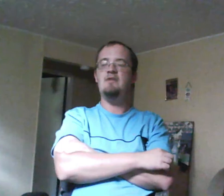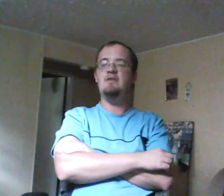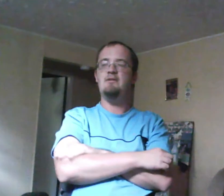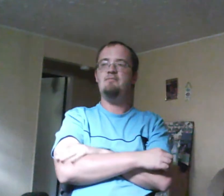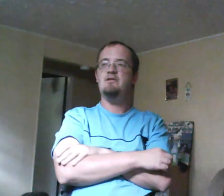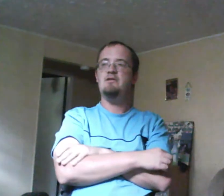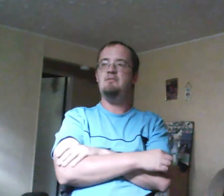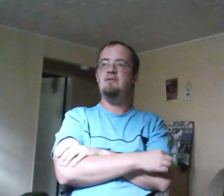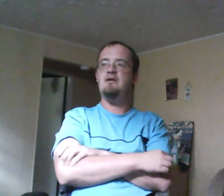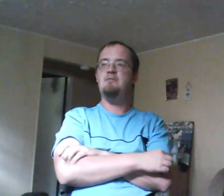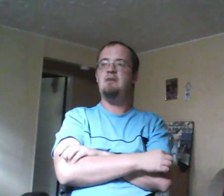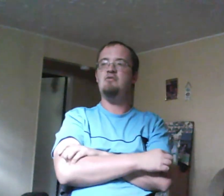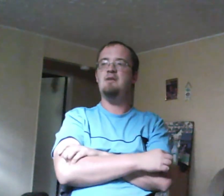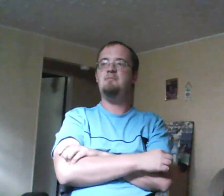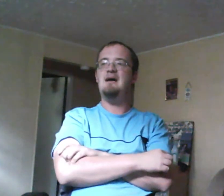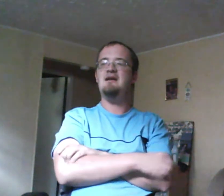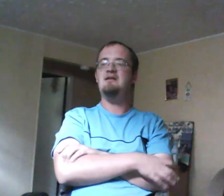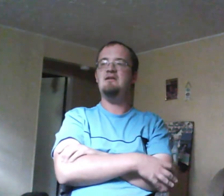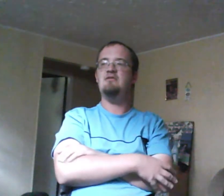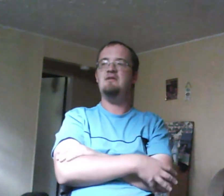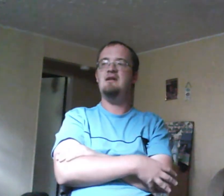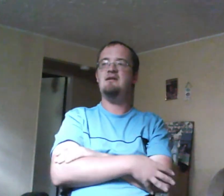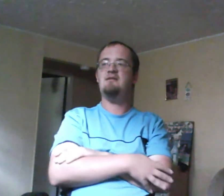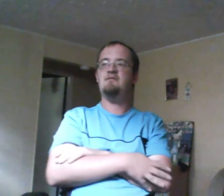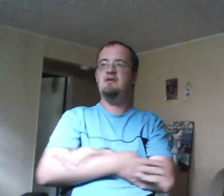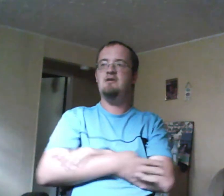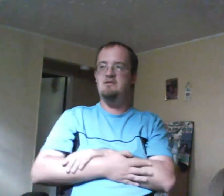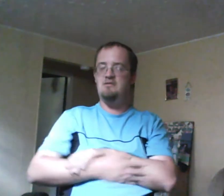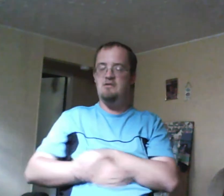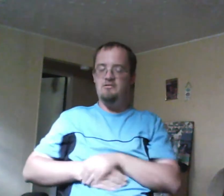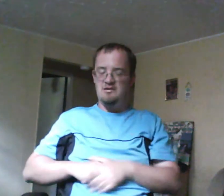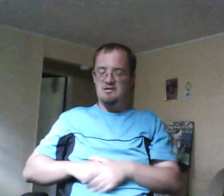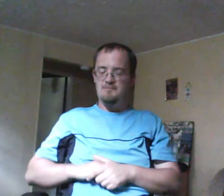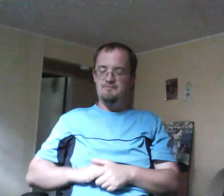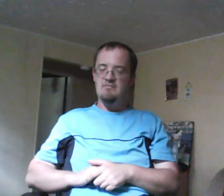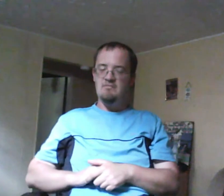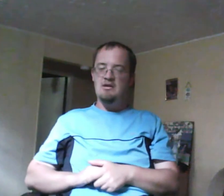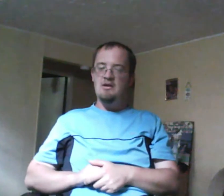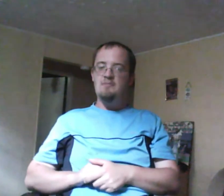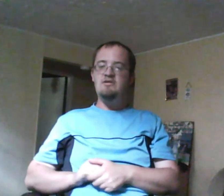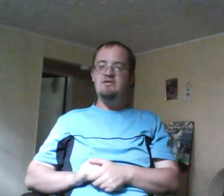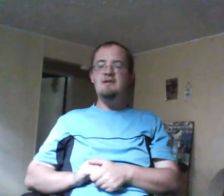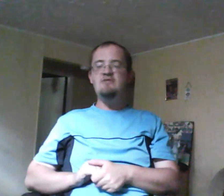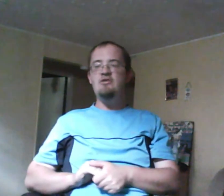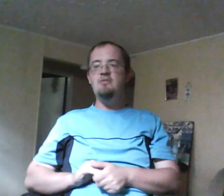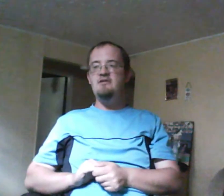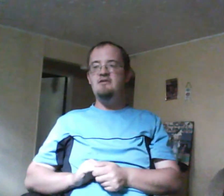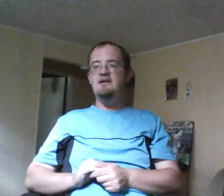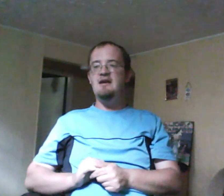power squad back and, you know, doing anything for his girlfriend. But Zoe is told by Sig and,